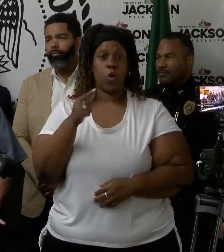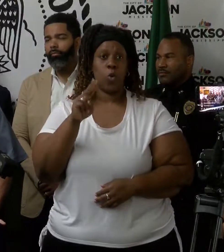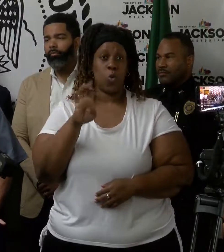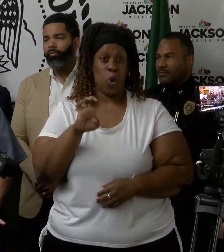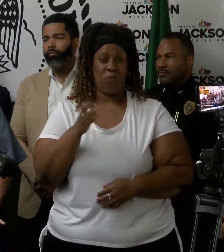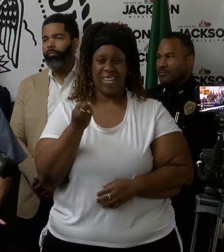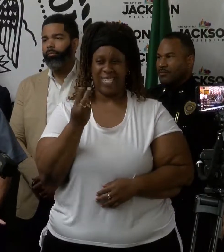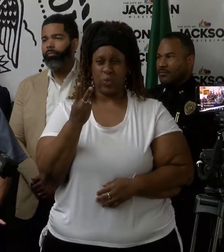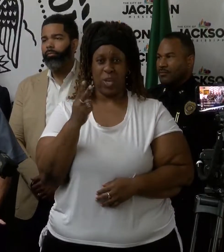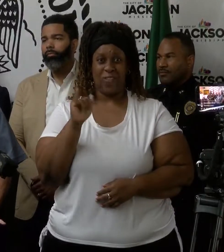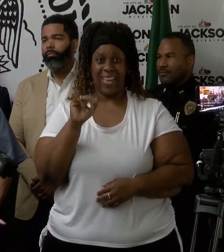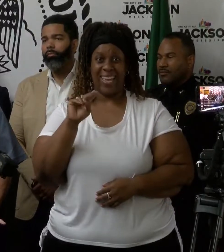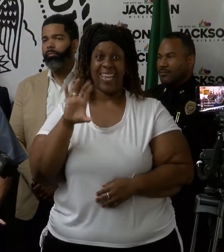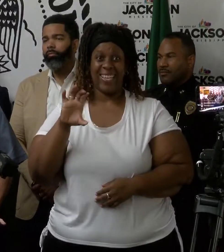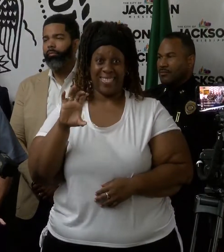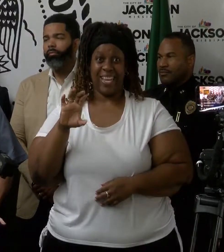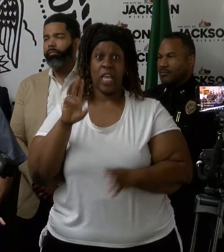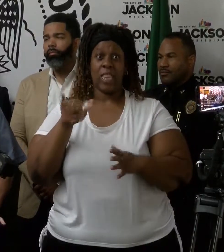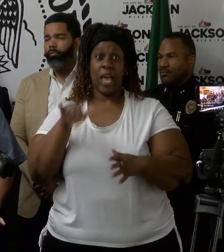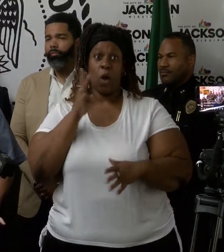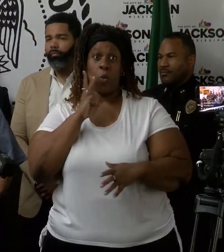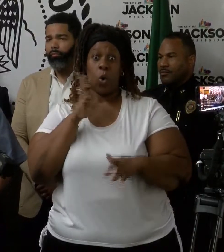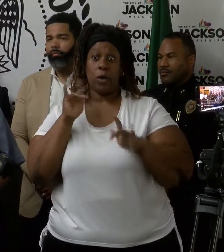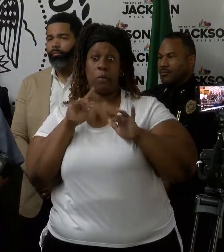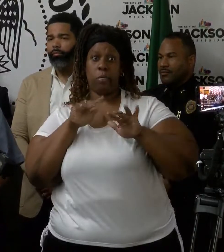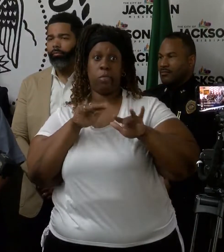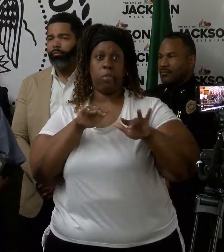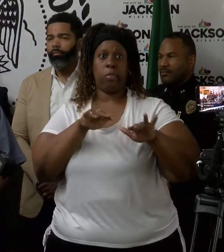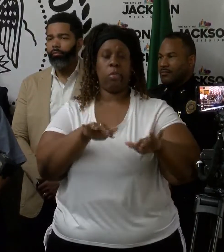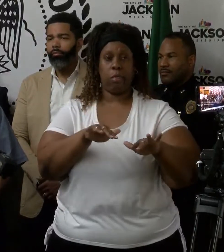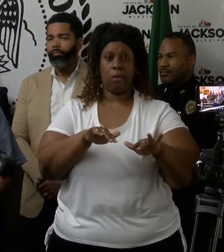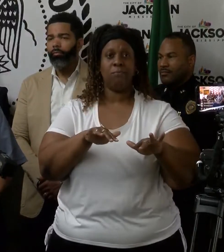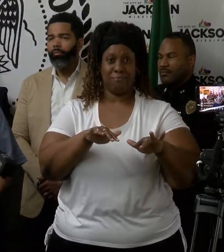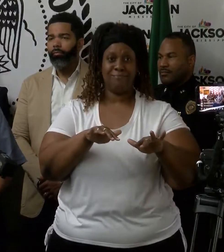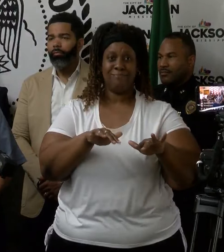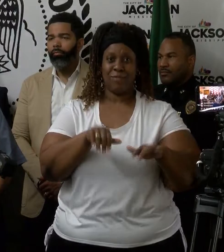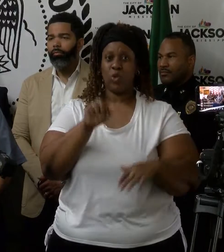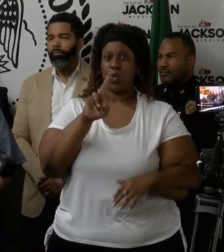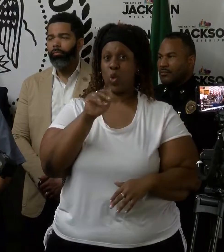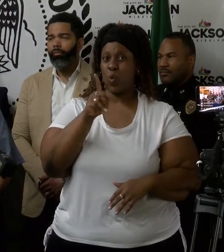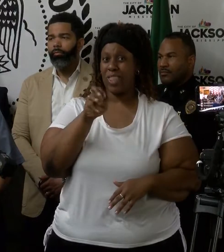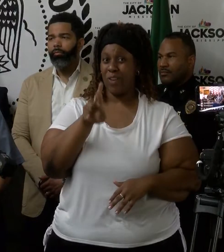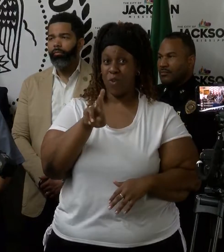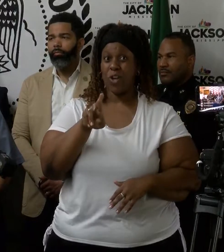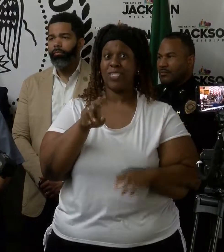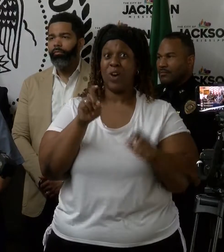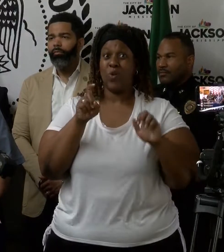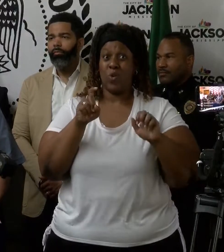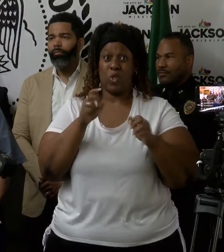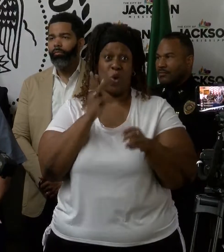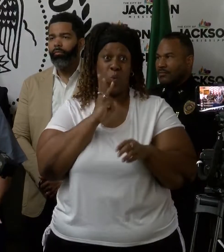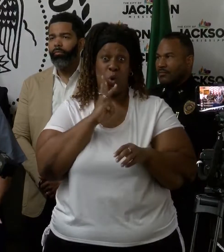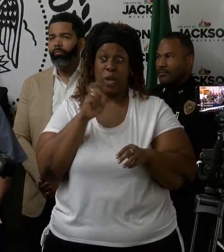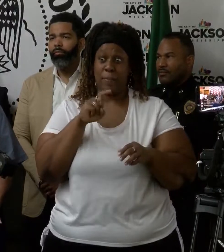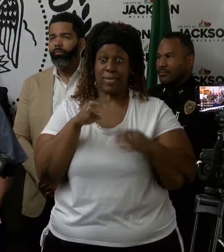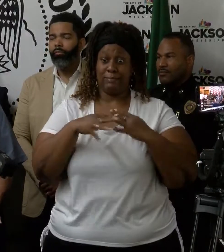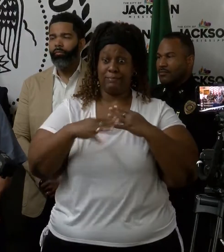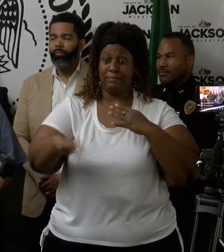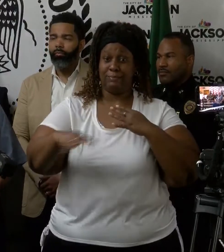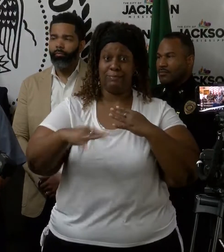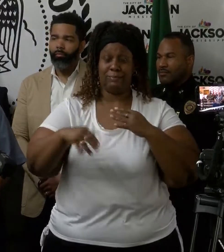All that water comes to the reservoir and it has to go through. What comes in has to go out. We can retain very little water.